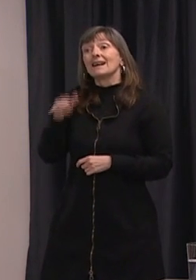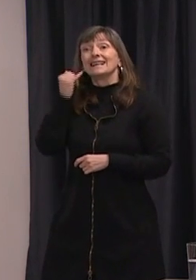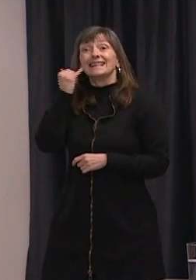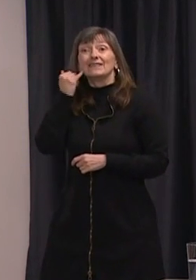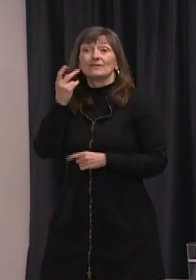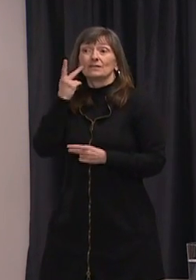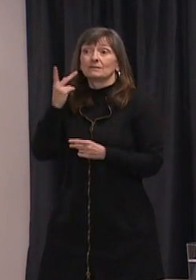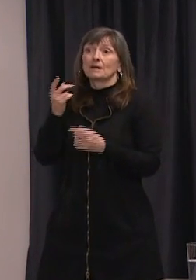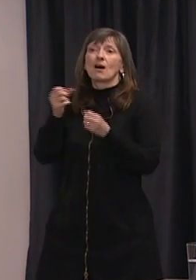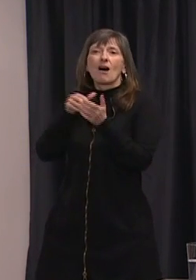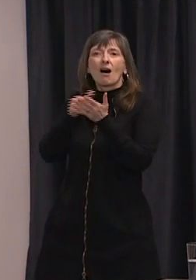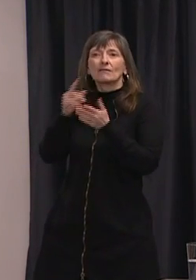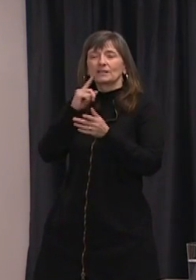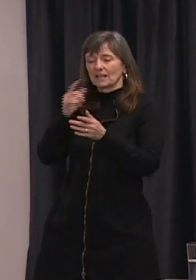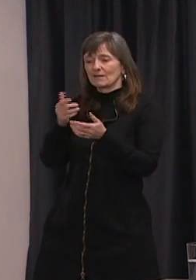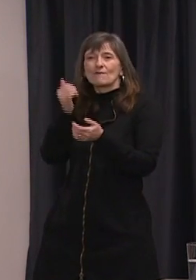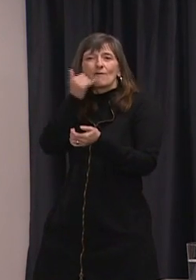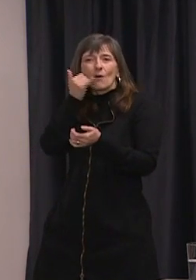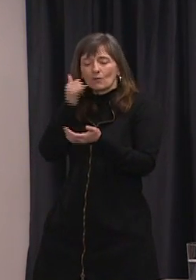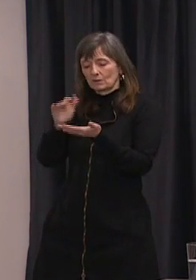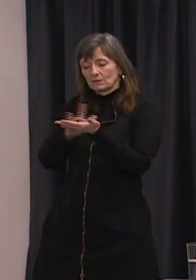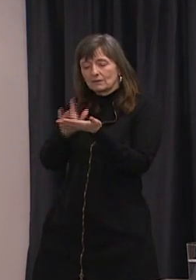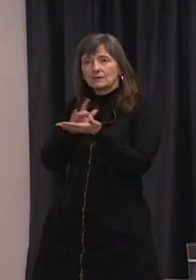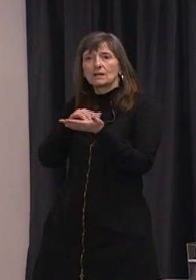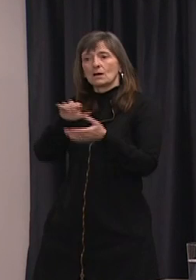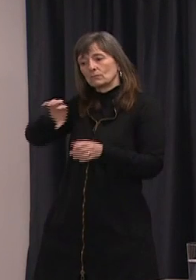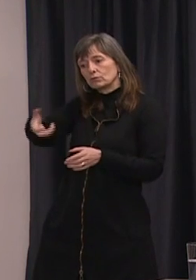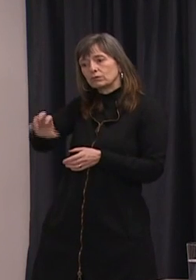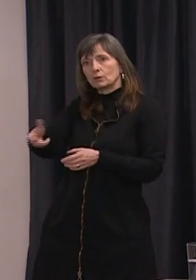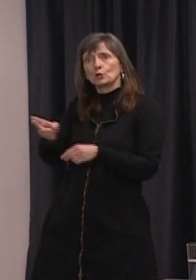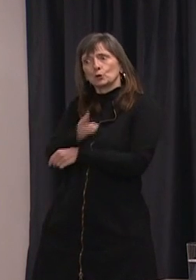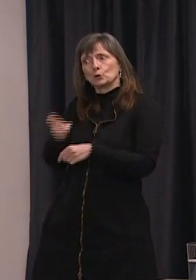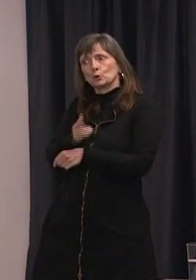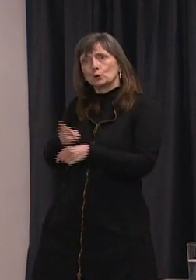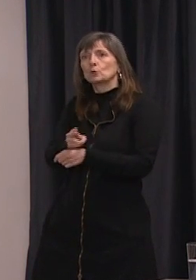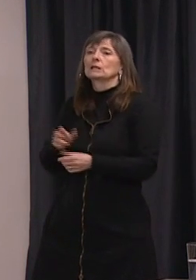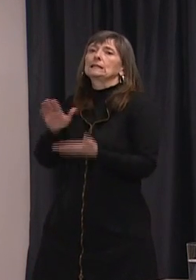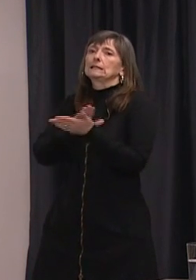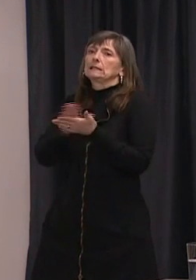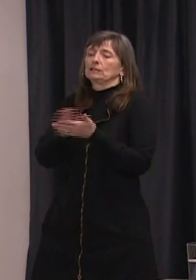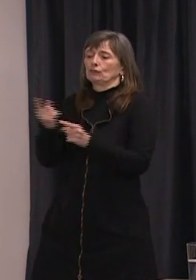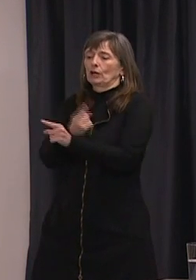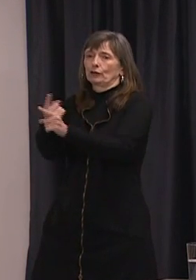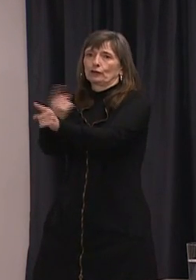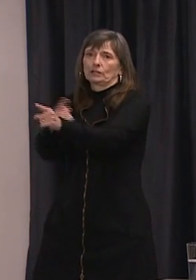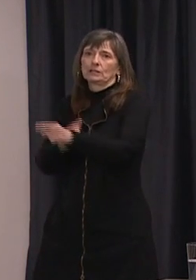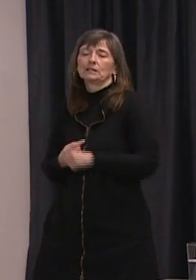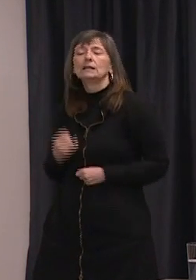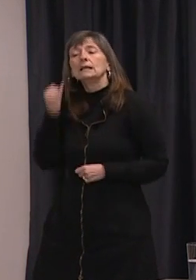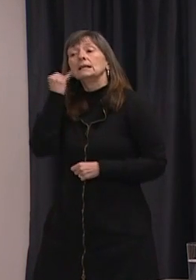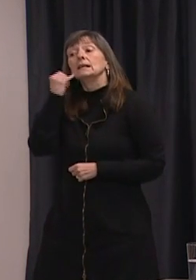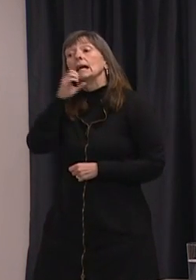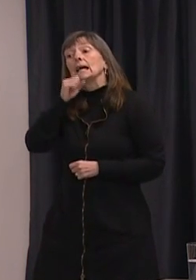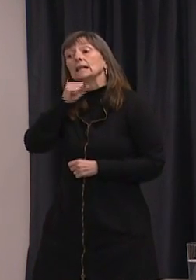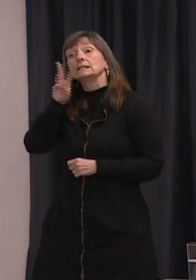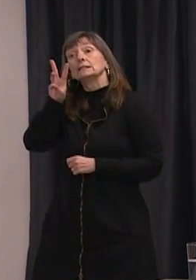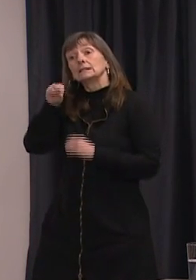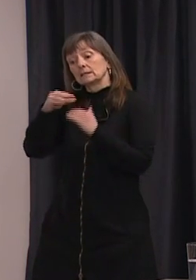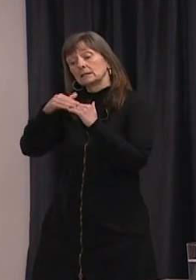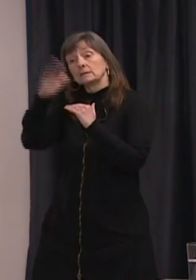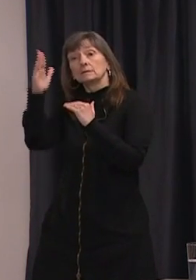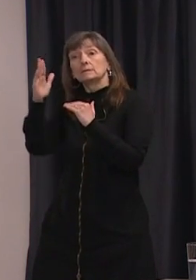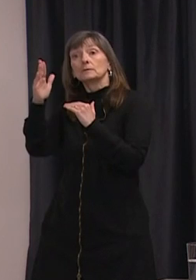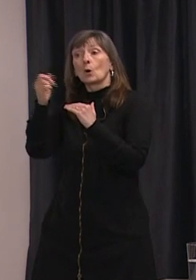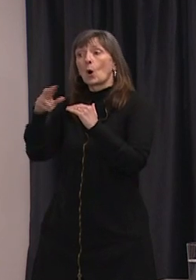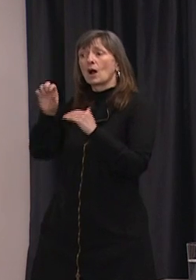door knobs, remotes and phones. People over 60 and those with underlying medical conditions are at increased risk for